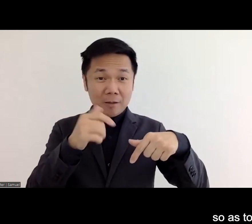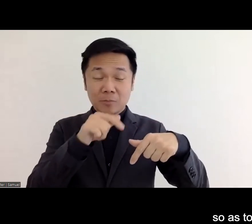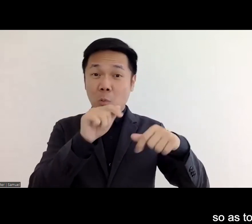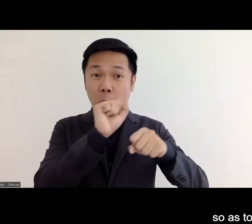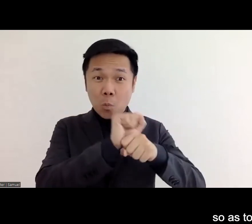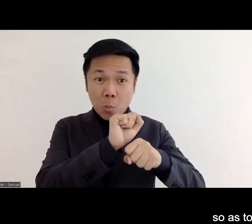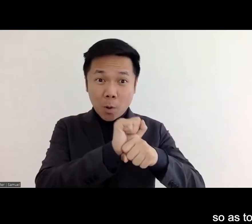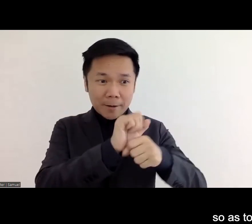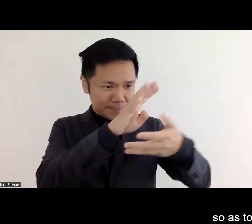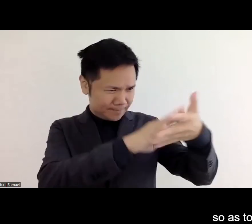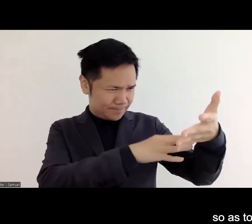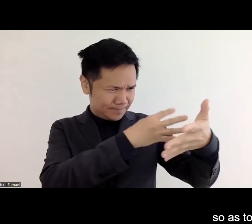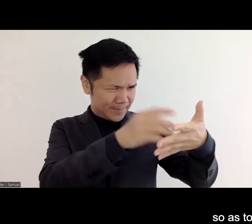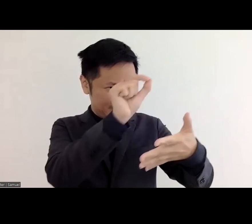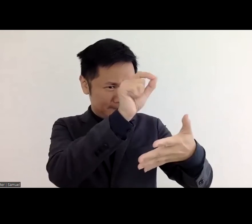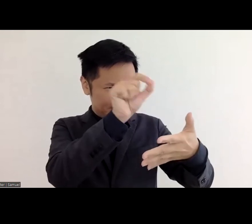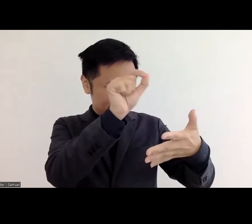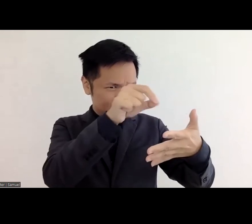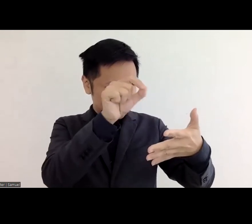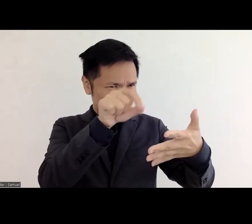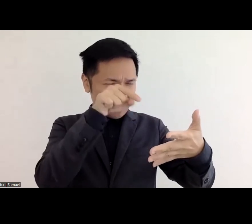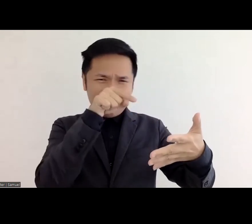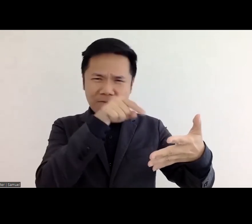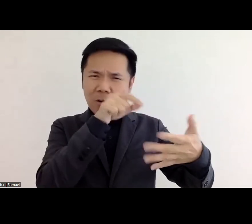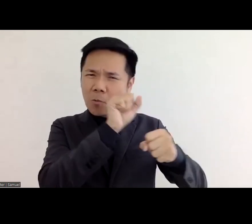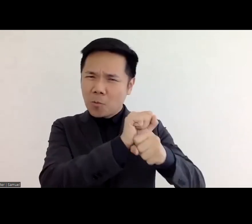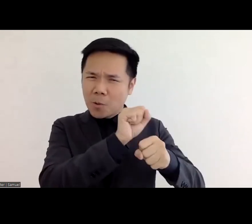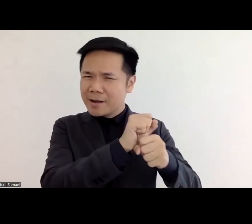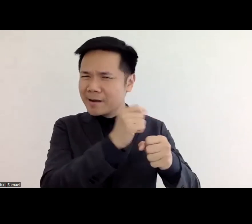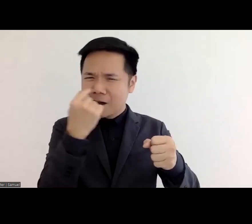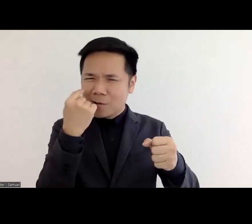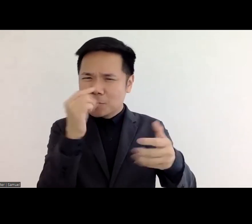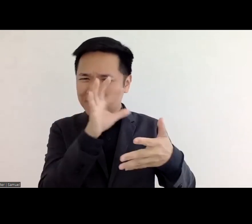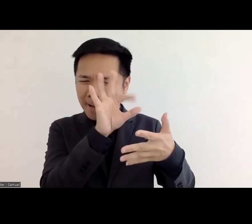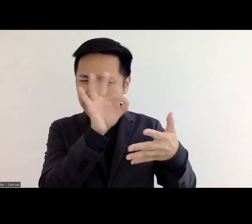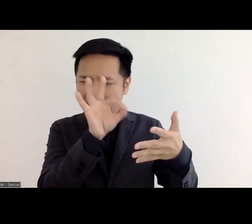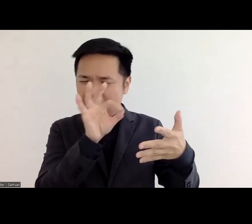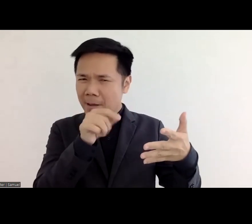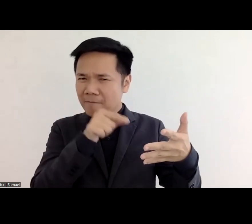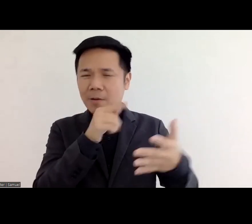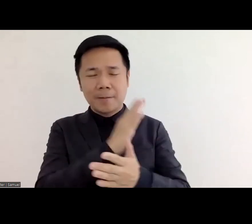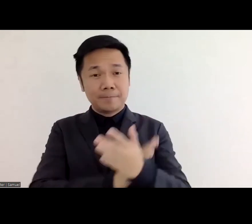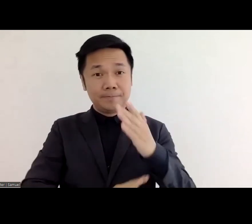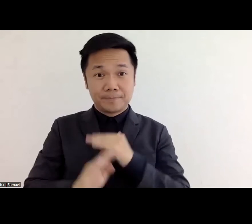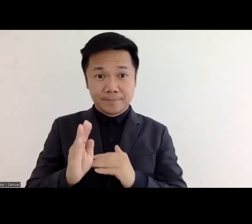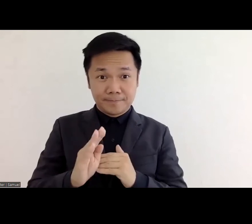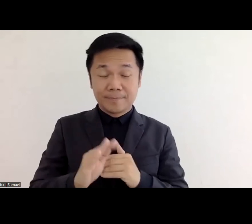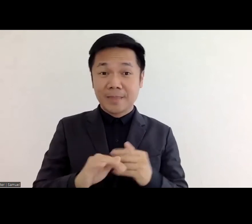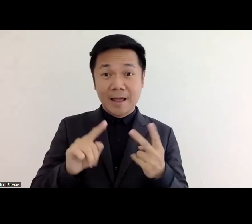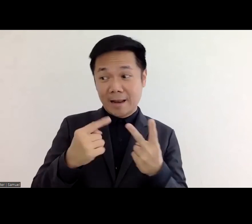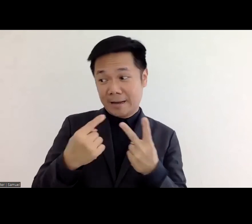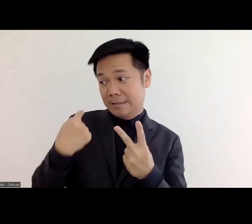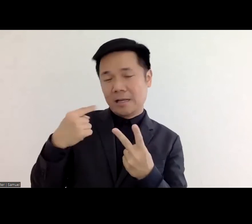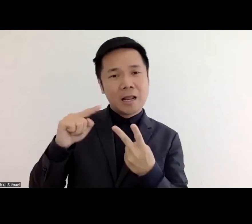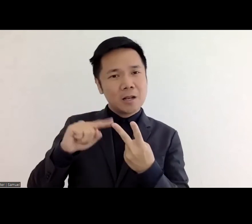as to include persons with disabilities and i think um linked to that someone has a question about